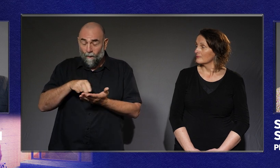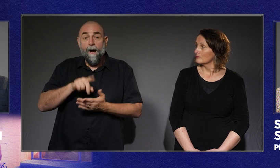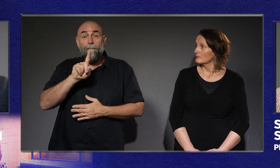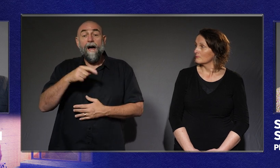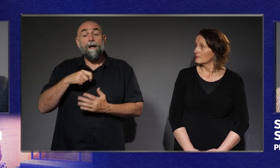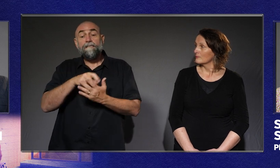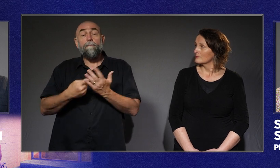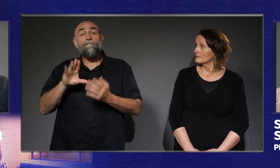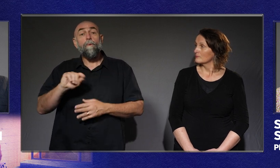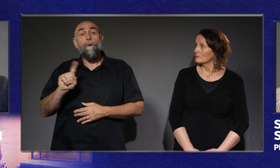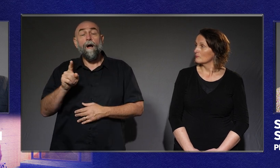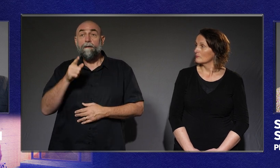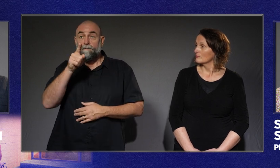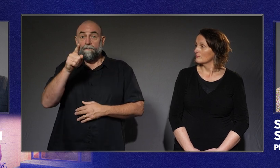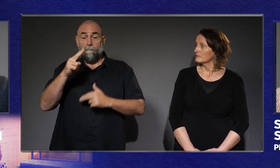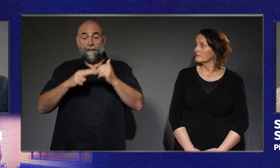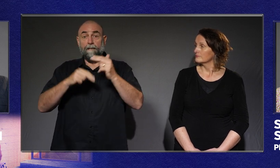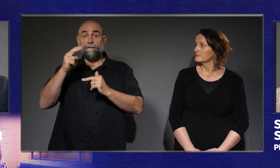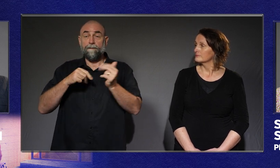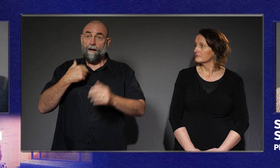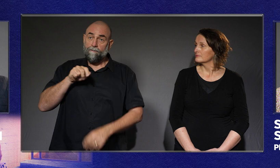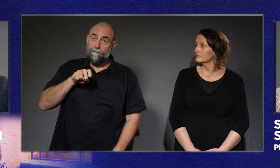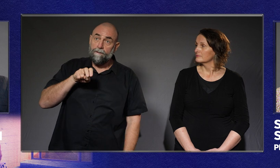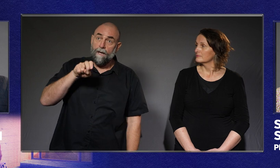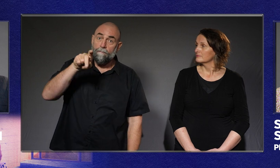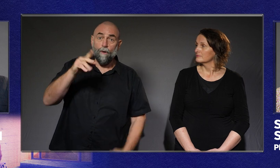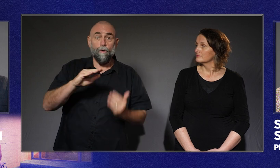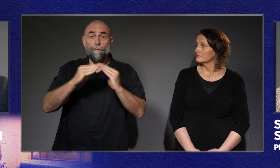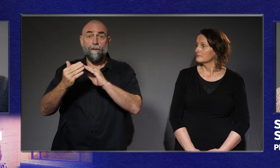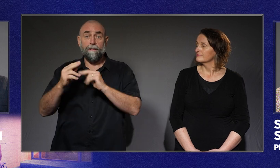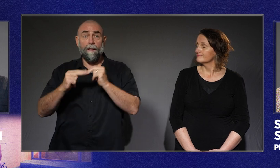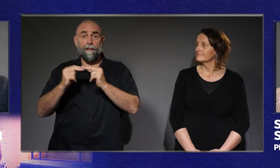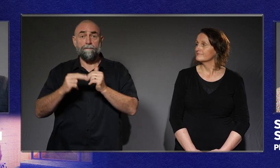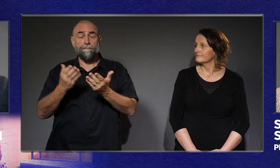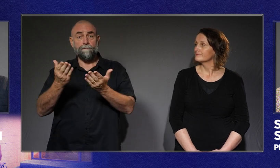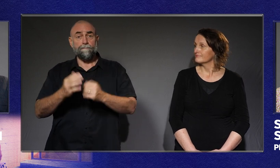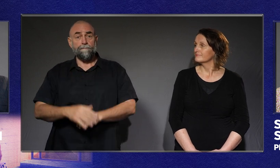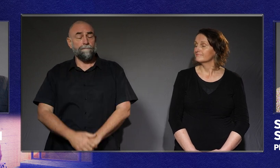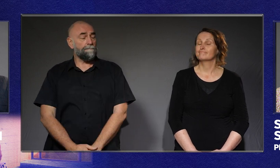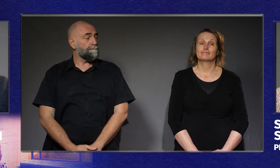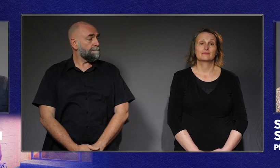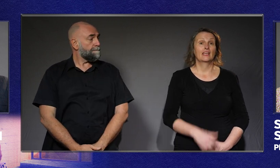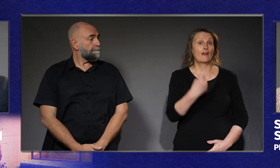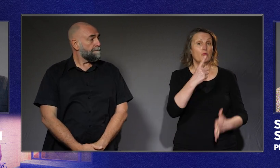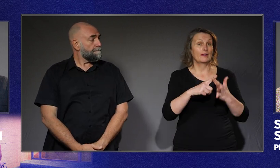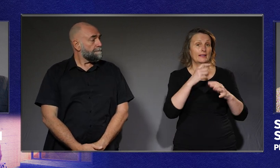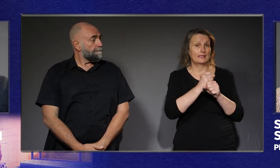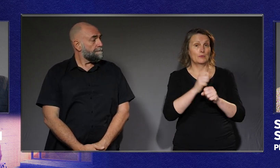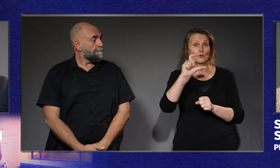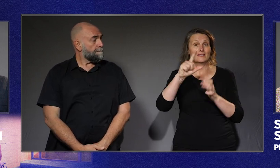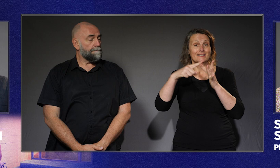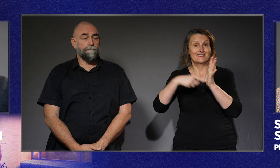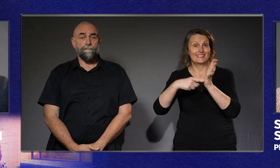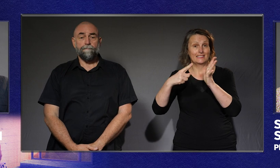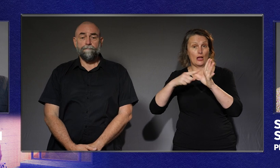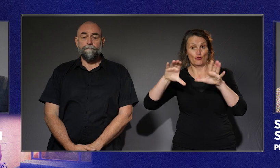because community keeps putting steps in front of me. Let's take a look at the case Sitter versus Cawthorn. This